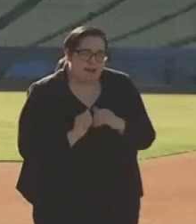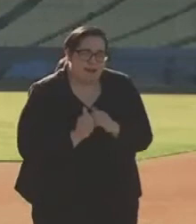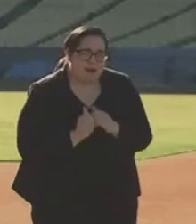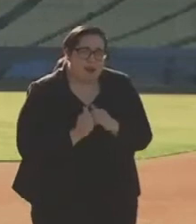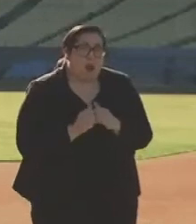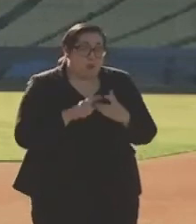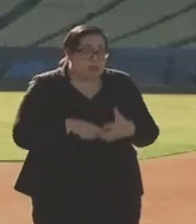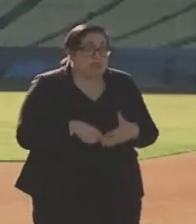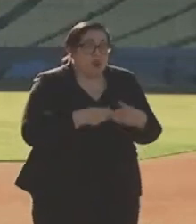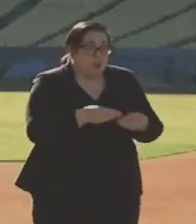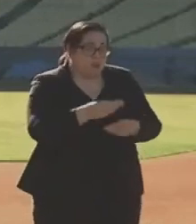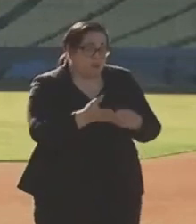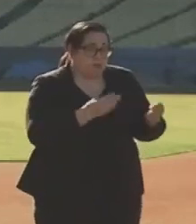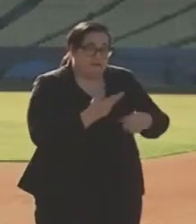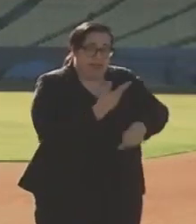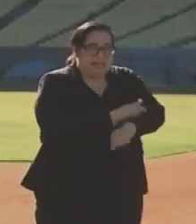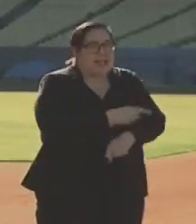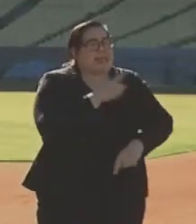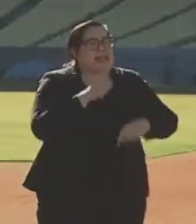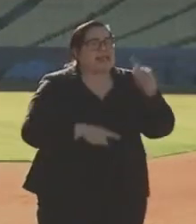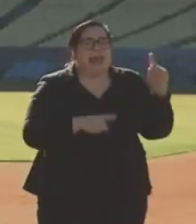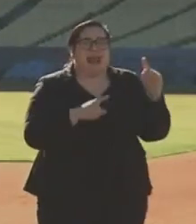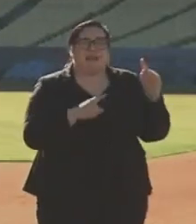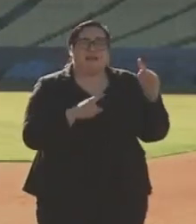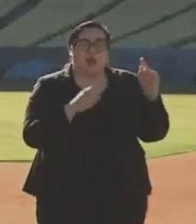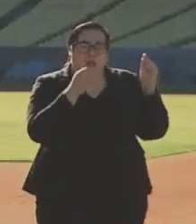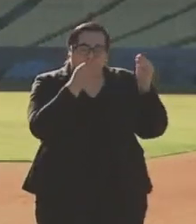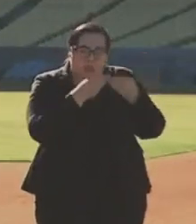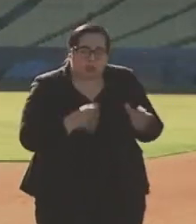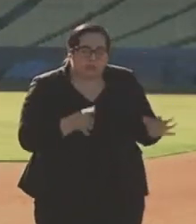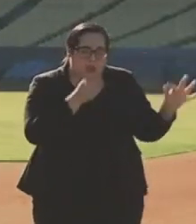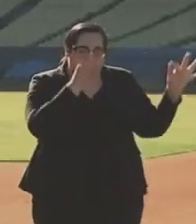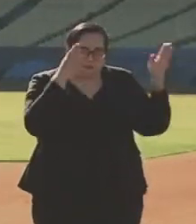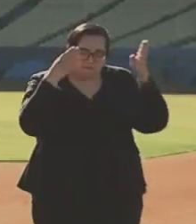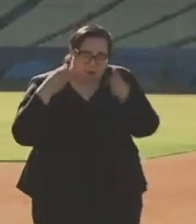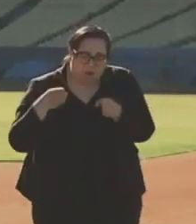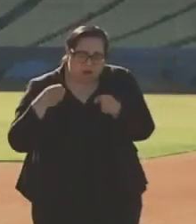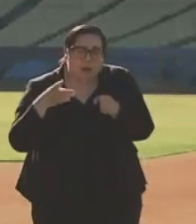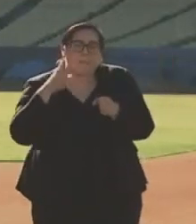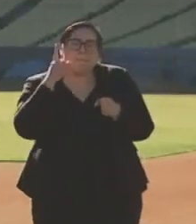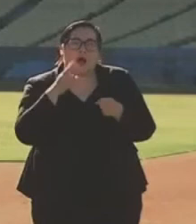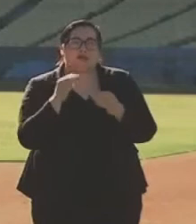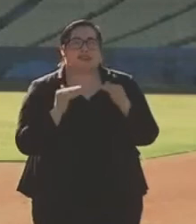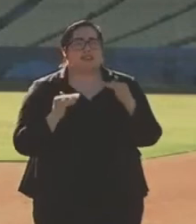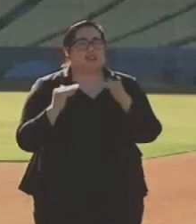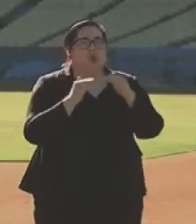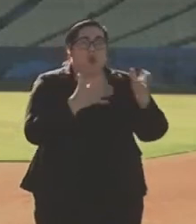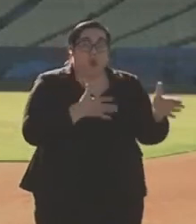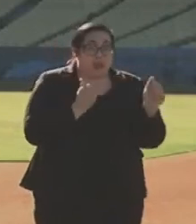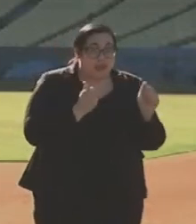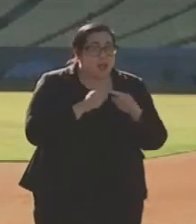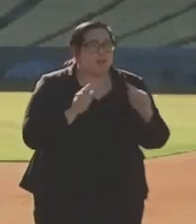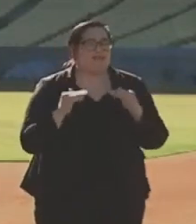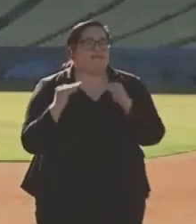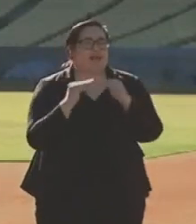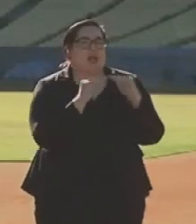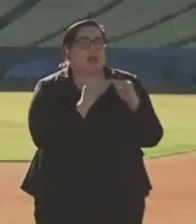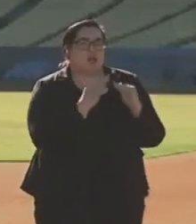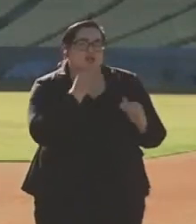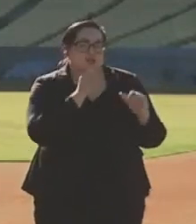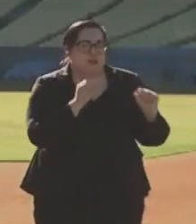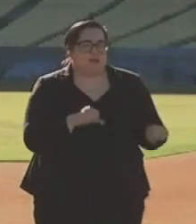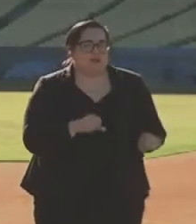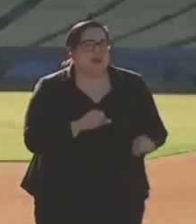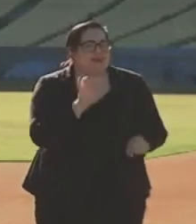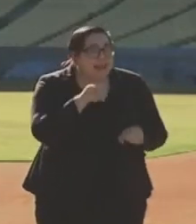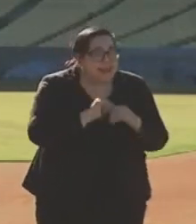cannot lose focus on distributing it quickly, but we also need to distribute it justly as soon as possible. This is how